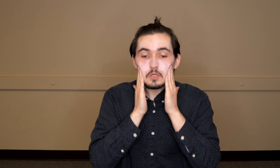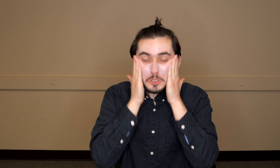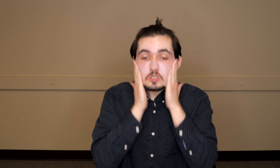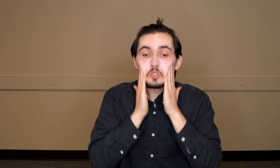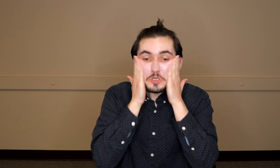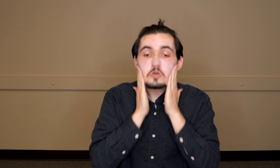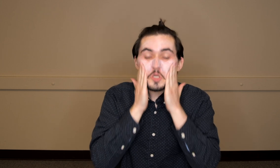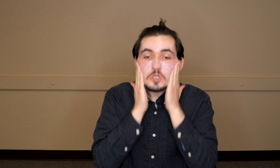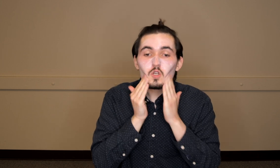just going to